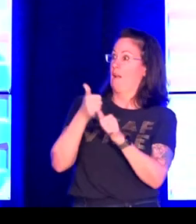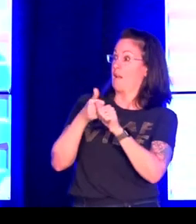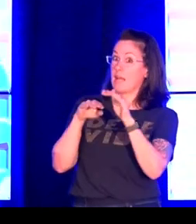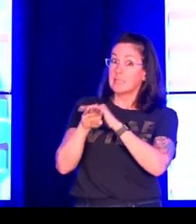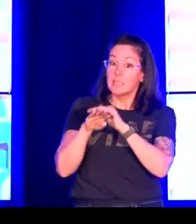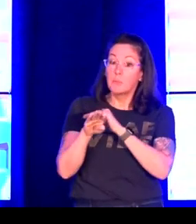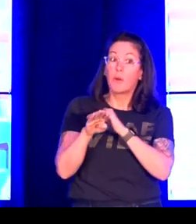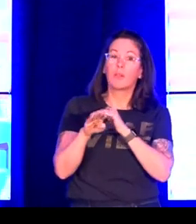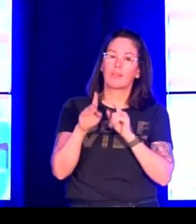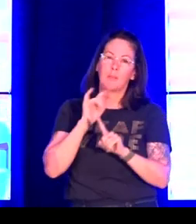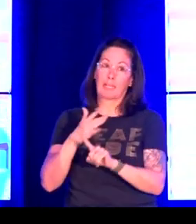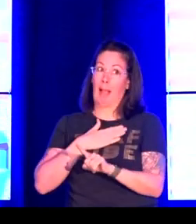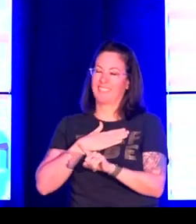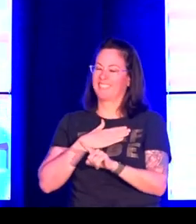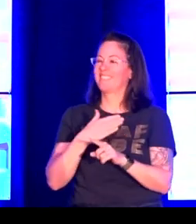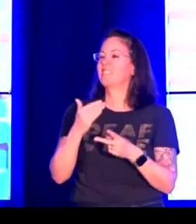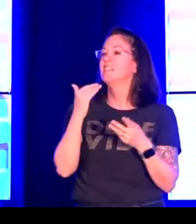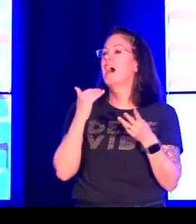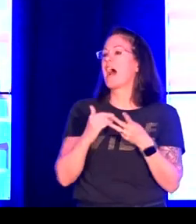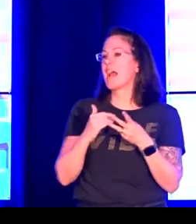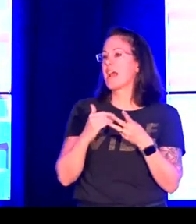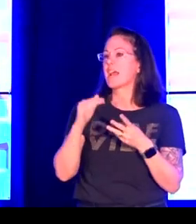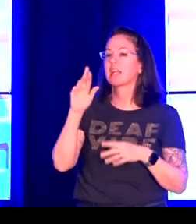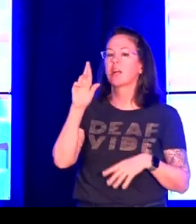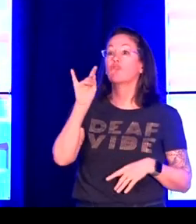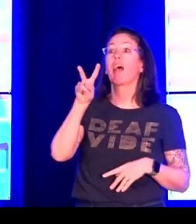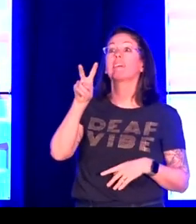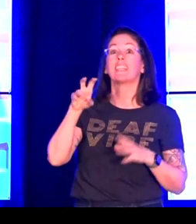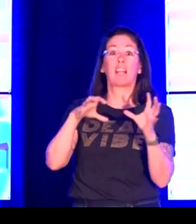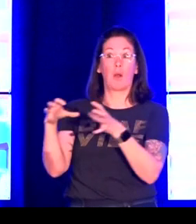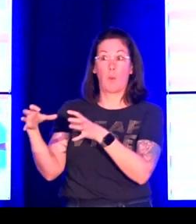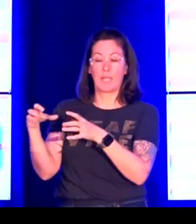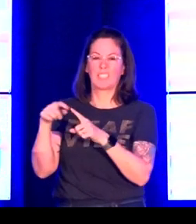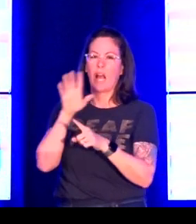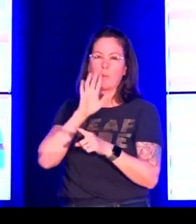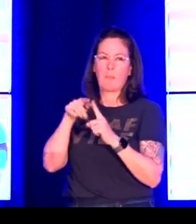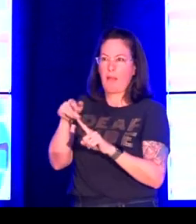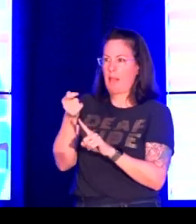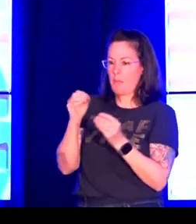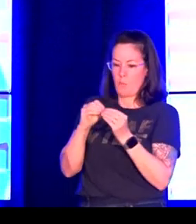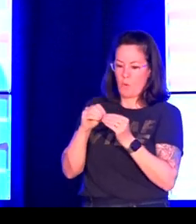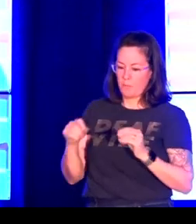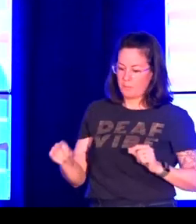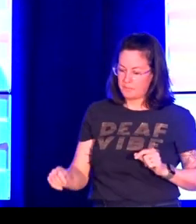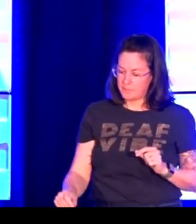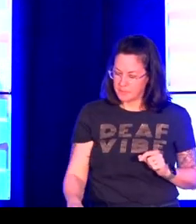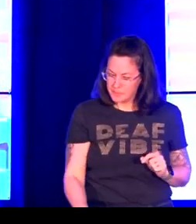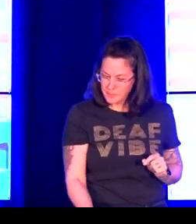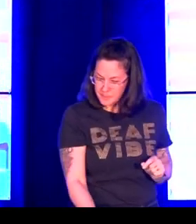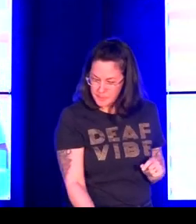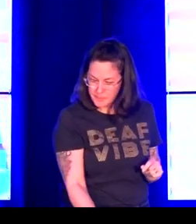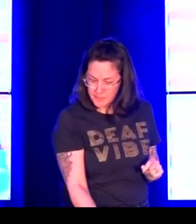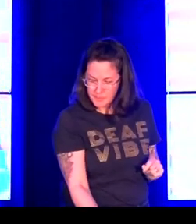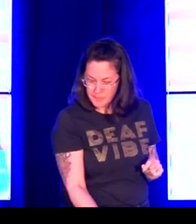there, positionality is there, how we're thinking about all of those things as we create these spaces and also